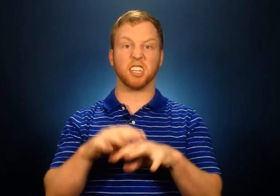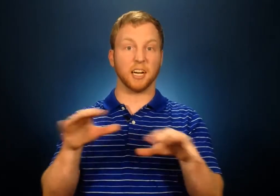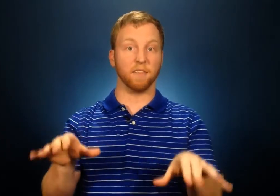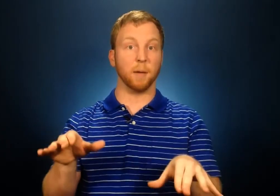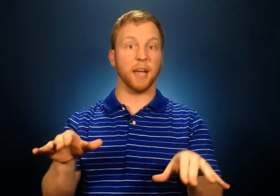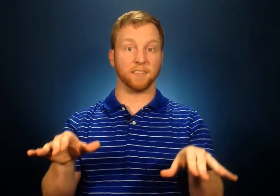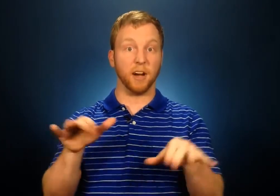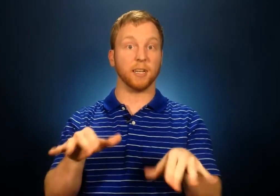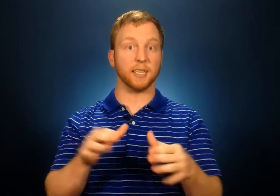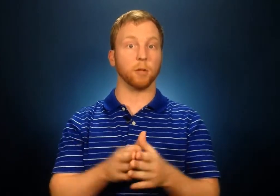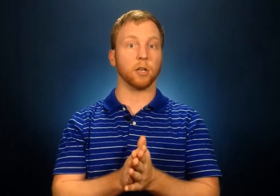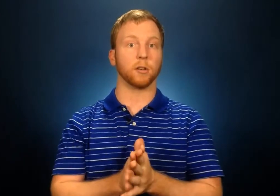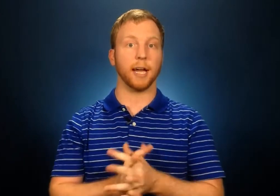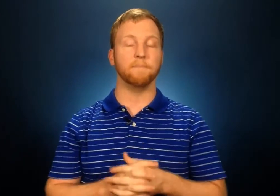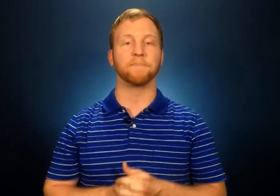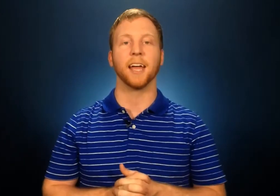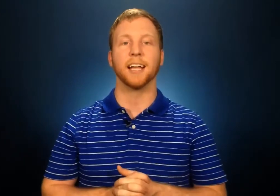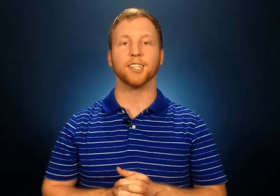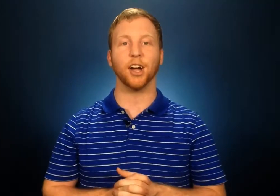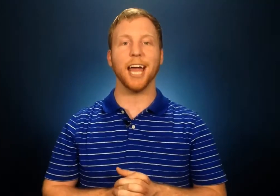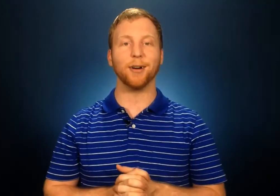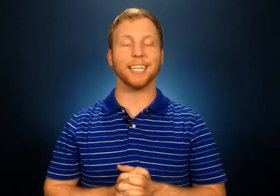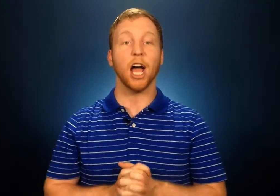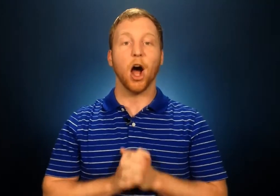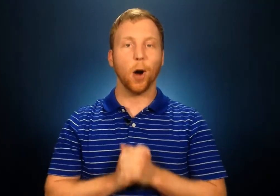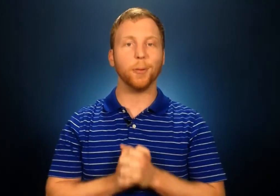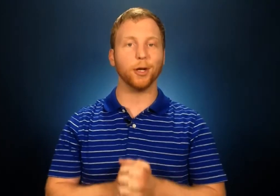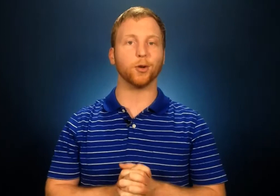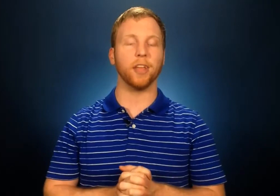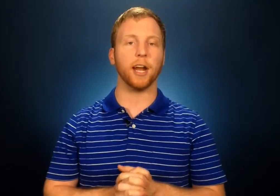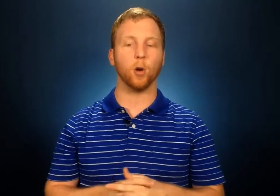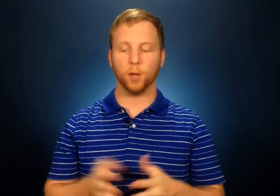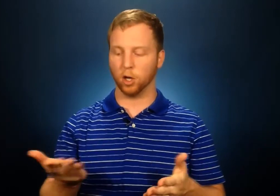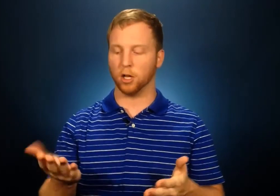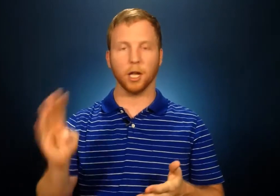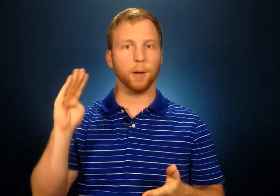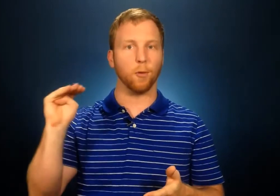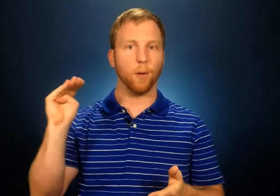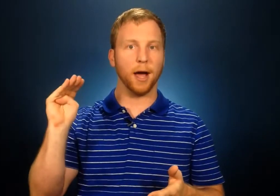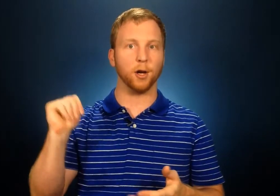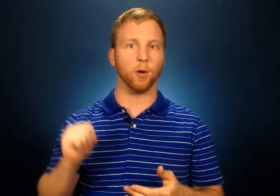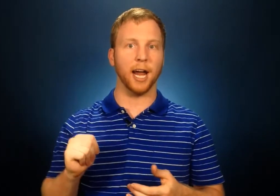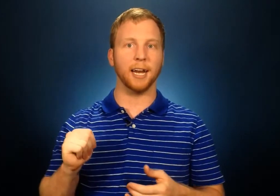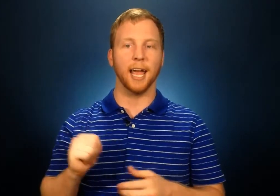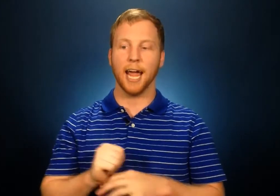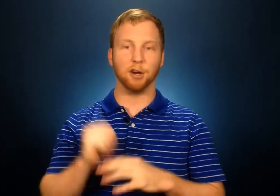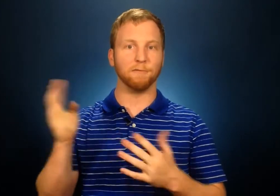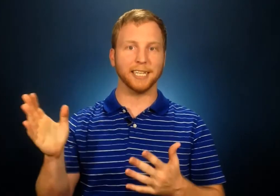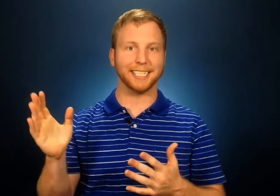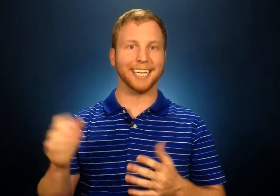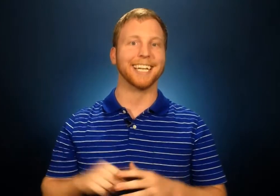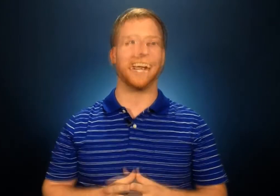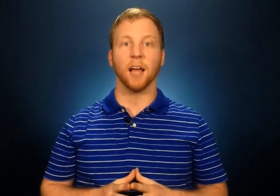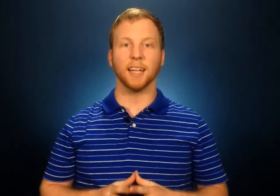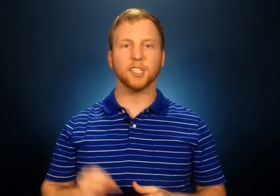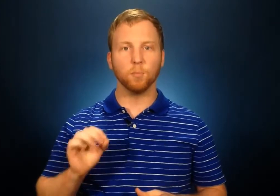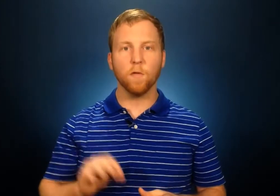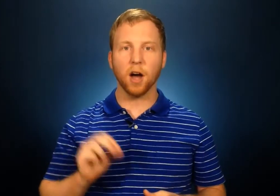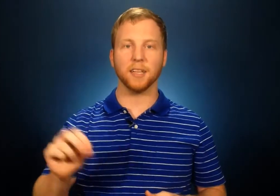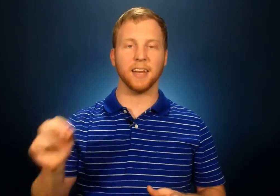think of them as very similar okay. So anyways hope you enjoyed that I hope you learned a little bit more about your brain and your fists let's move on to the